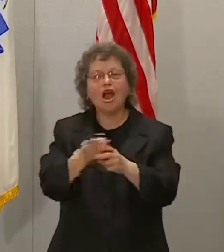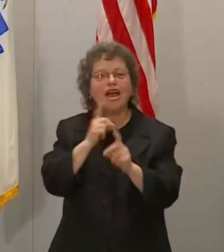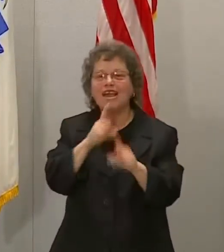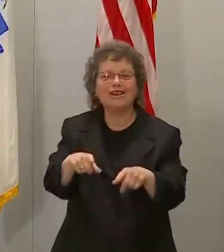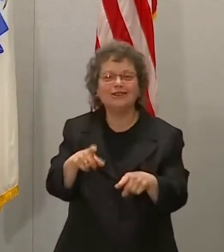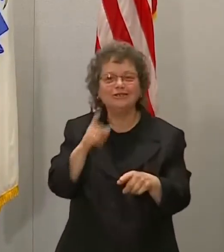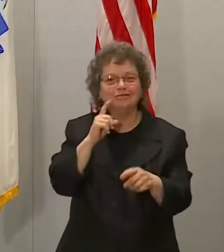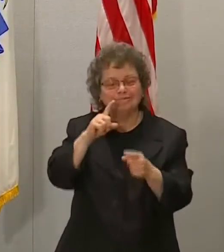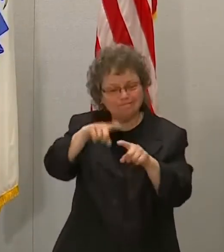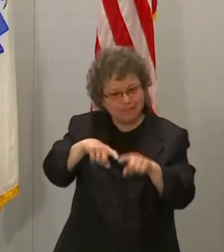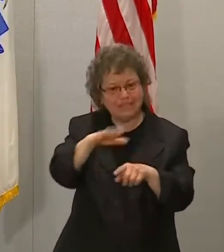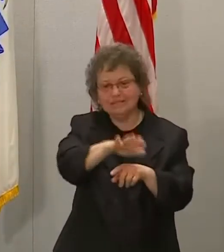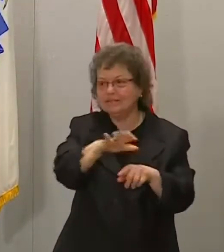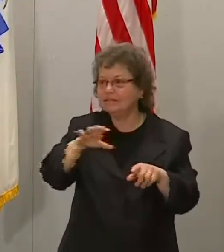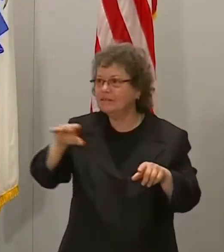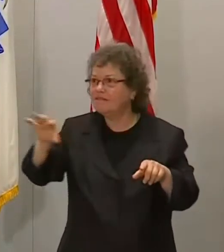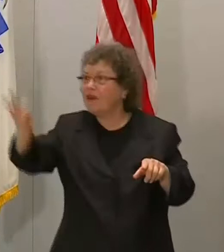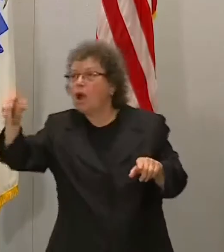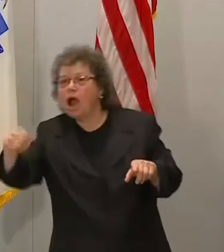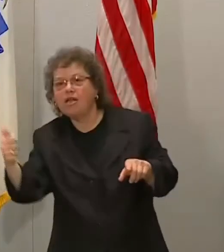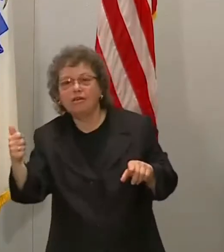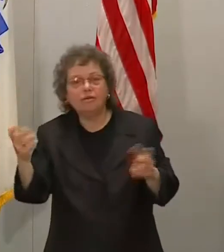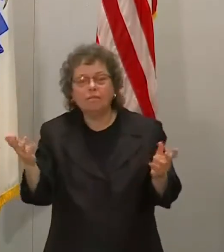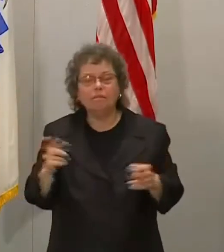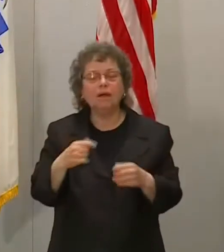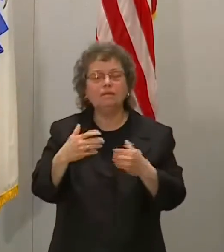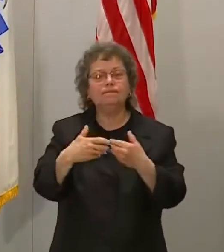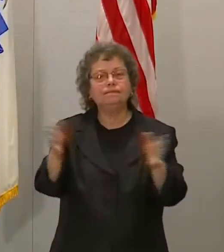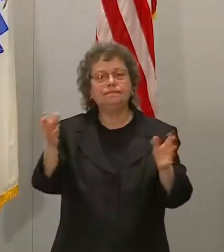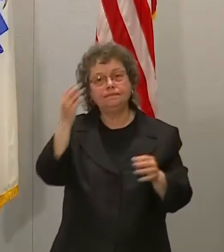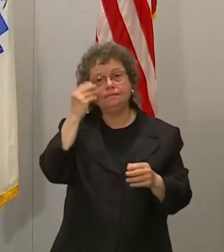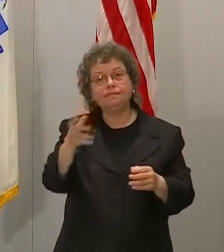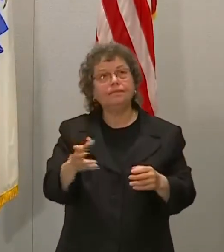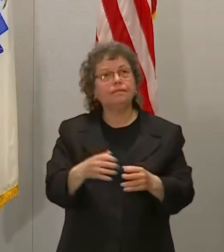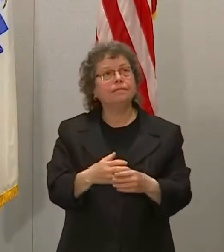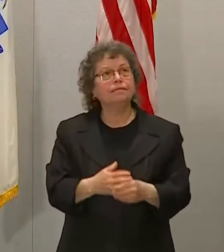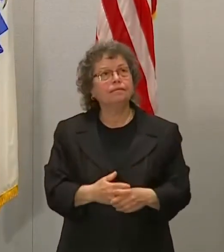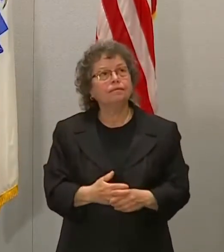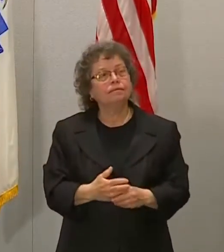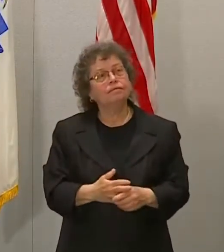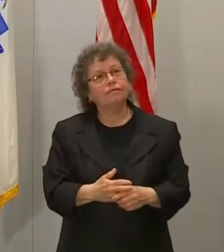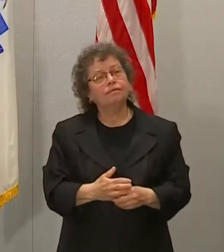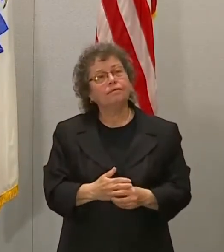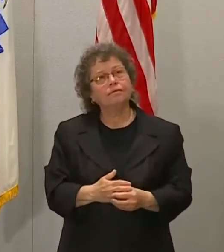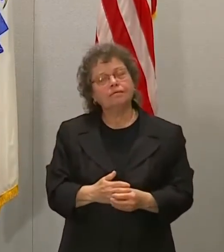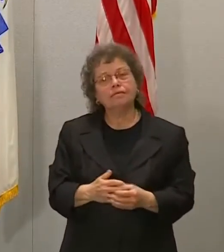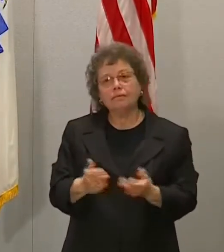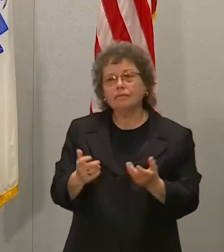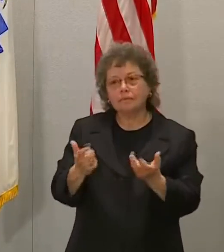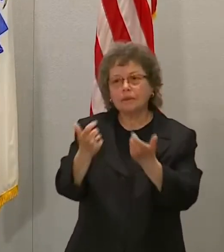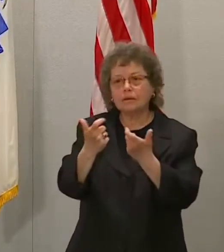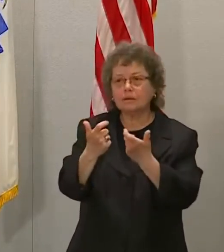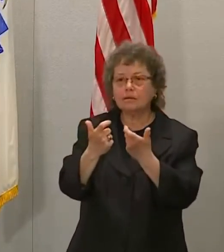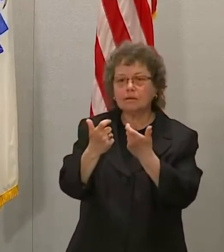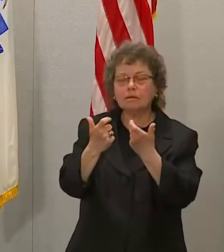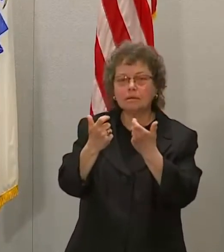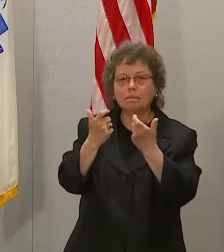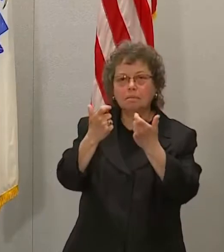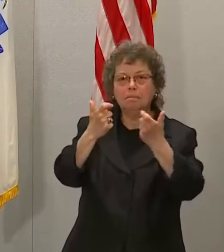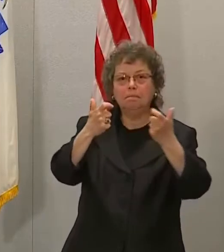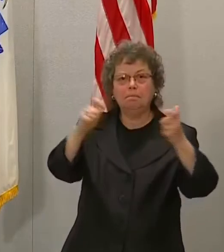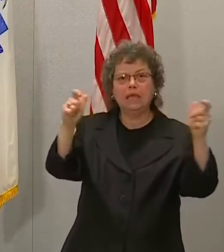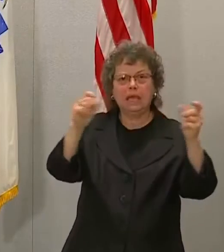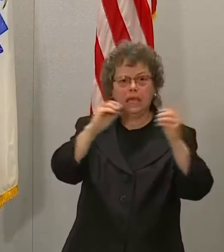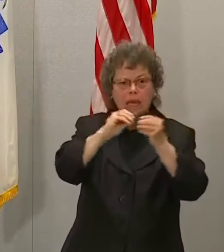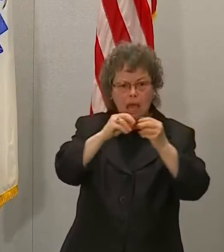you know, and this is based on nothing more than what I would describe as sort of big numbers looked at